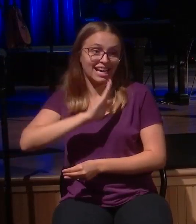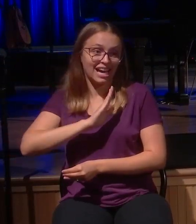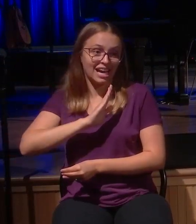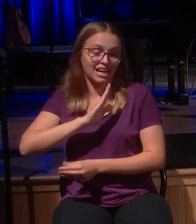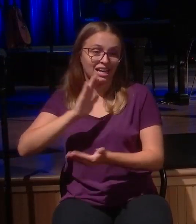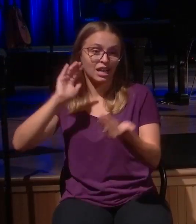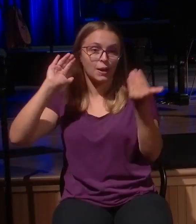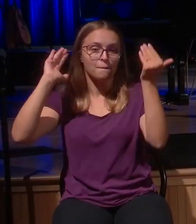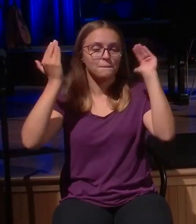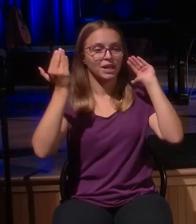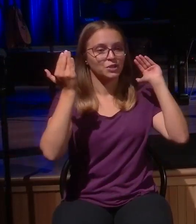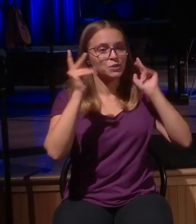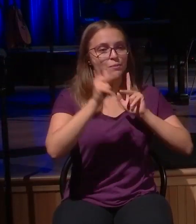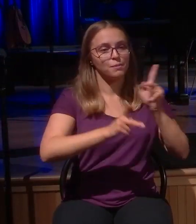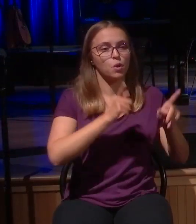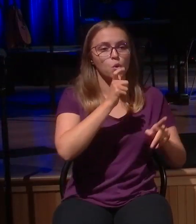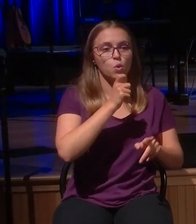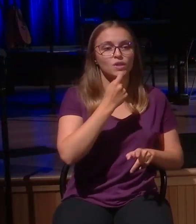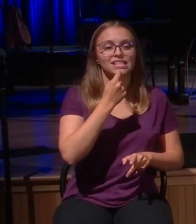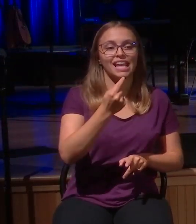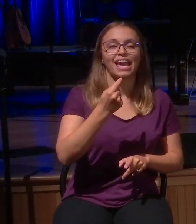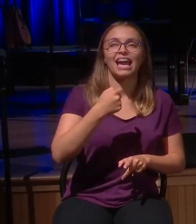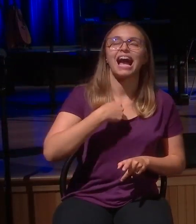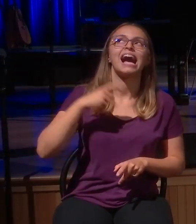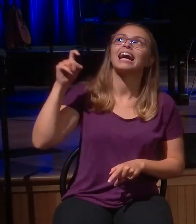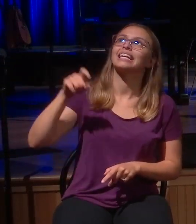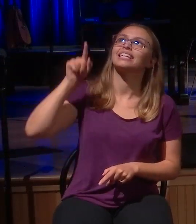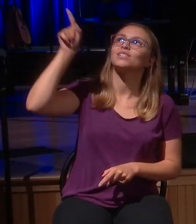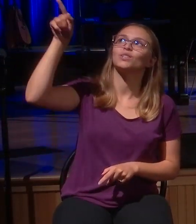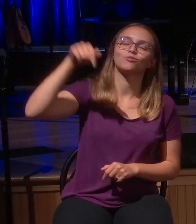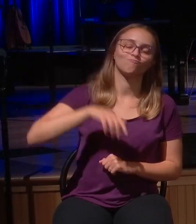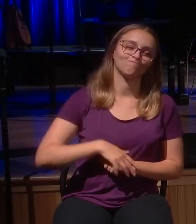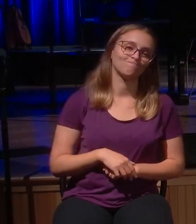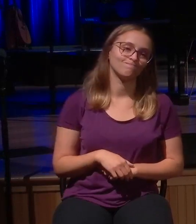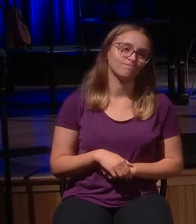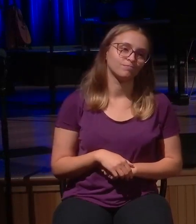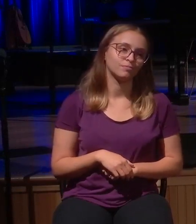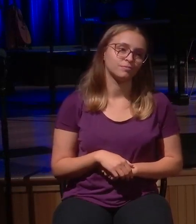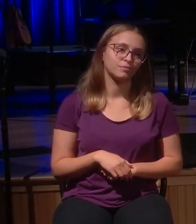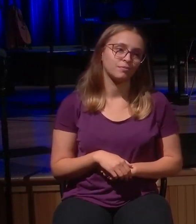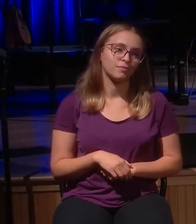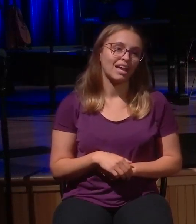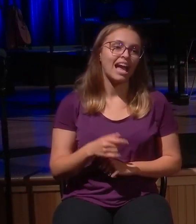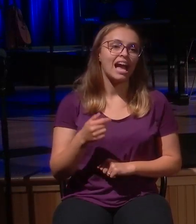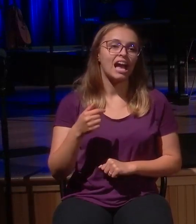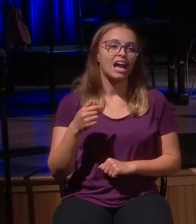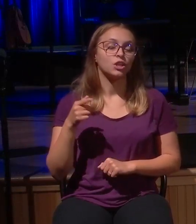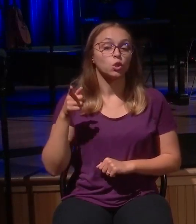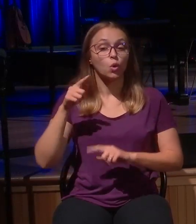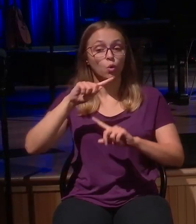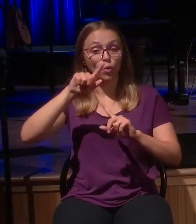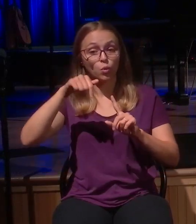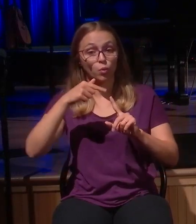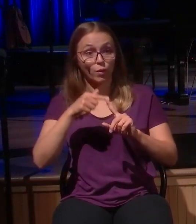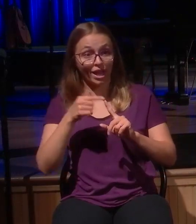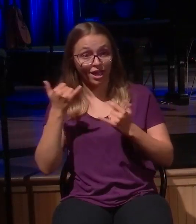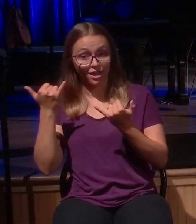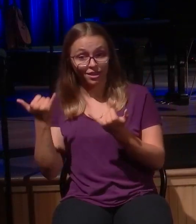prodigal who has no desire for the father. I can do life without the father. And it's a rebellious attitude. The